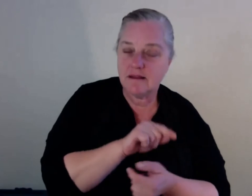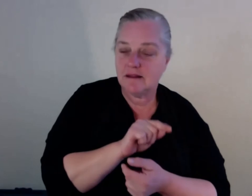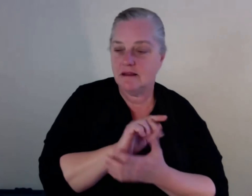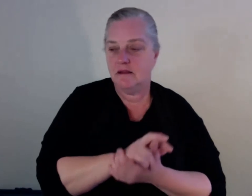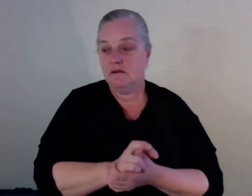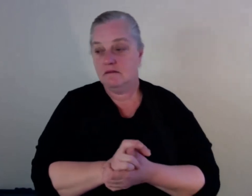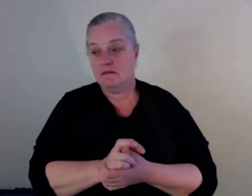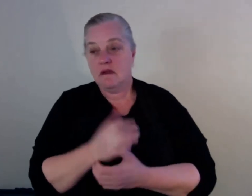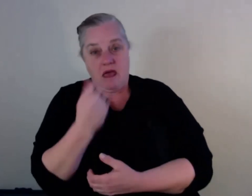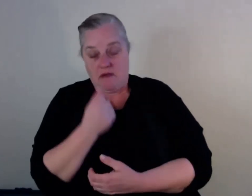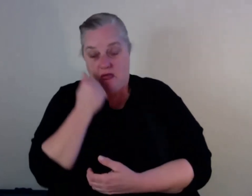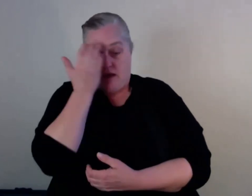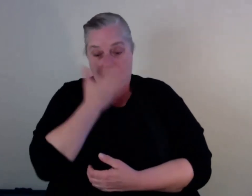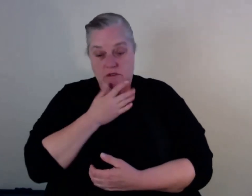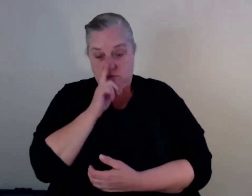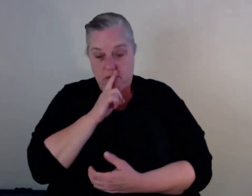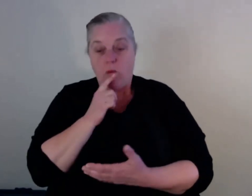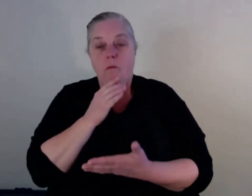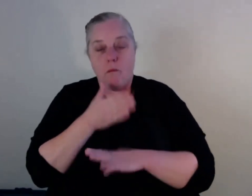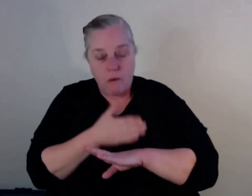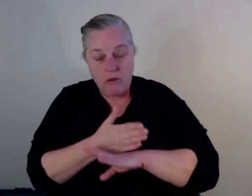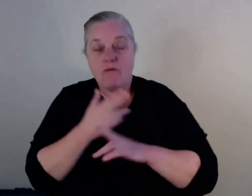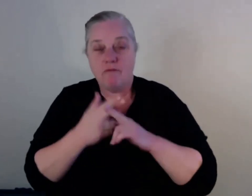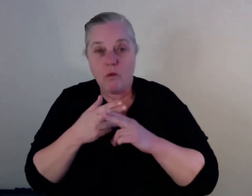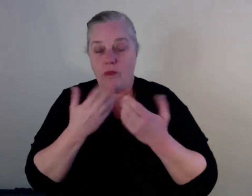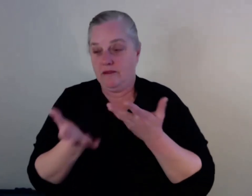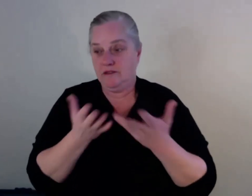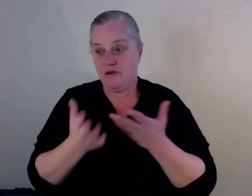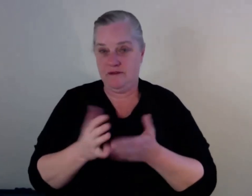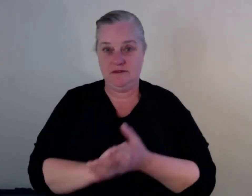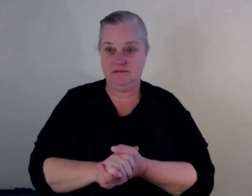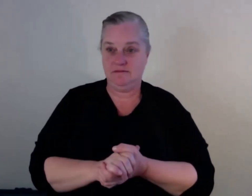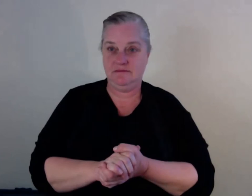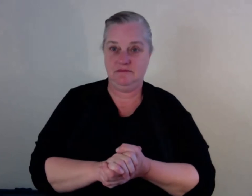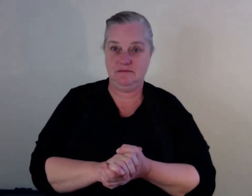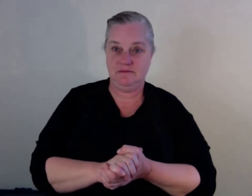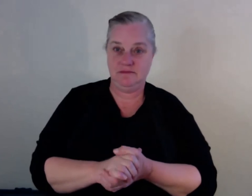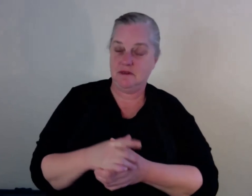engage will, will just start, be the start, could be the start of someone's recovery journey. So,